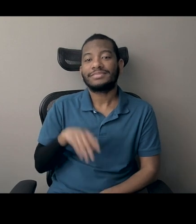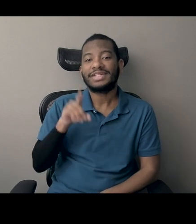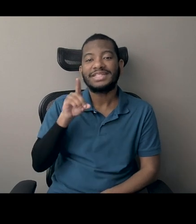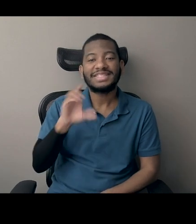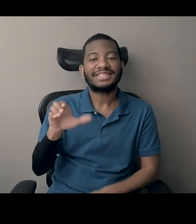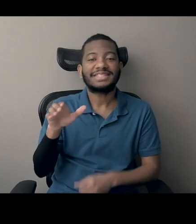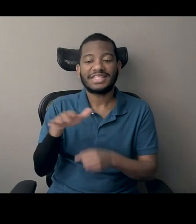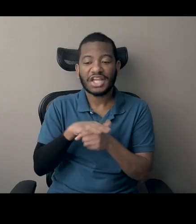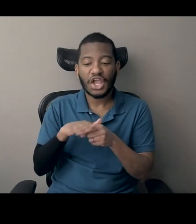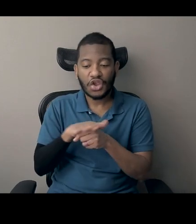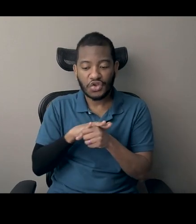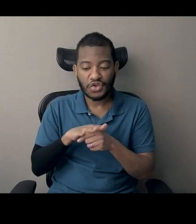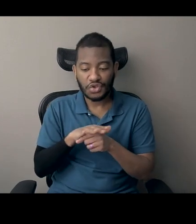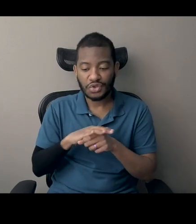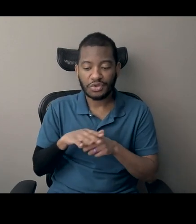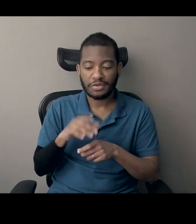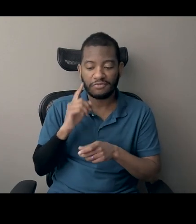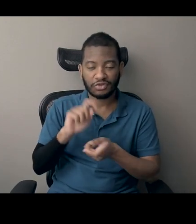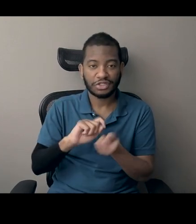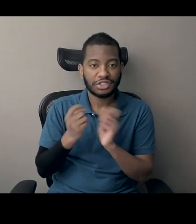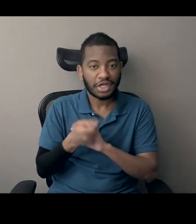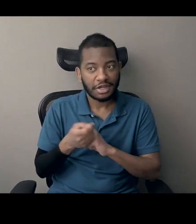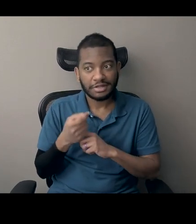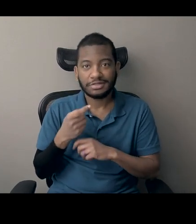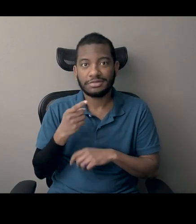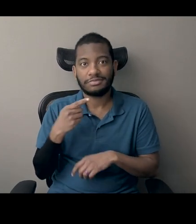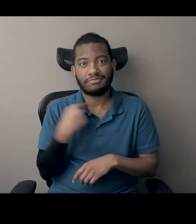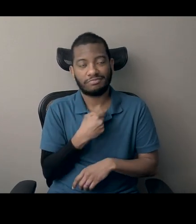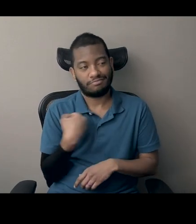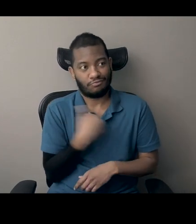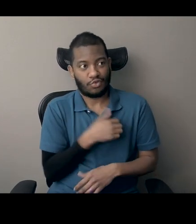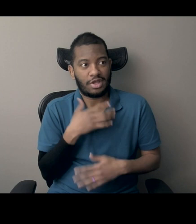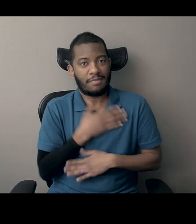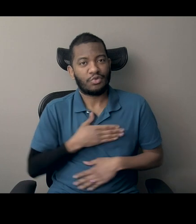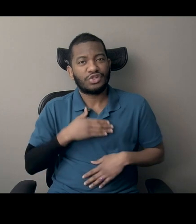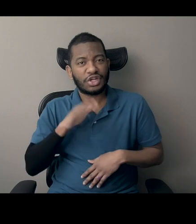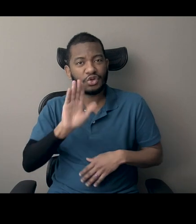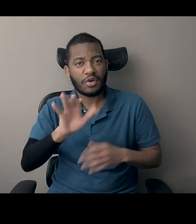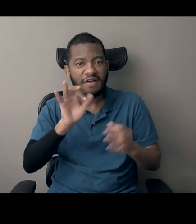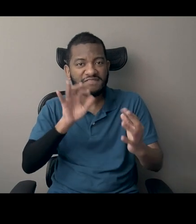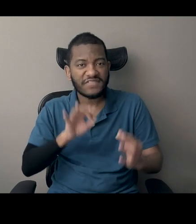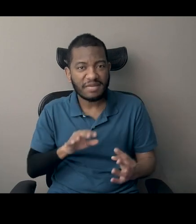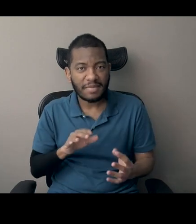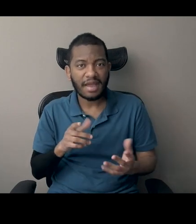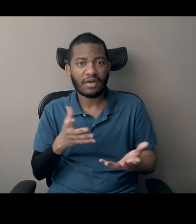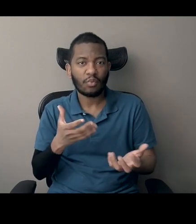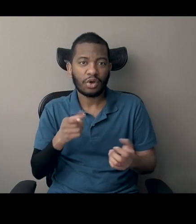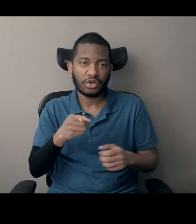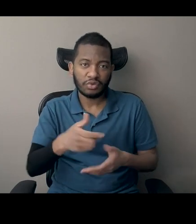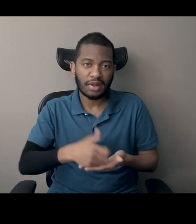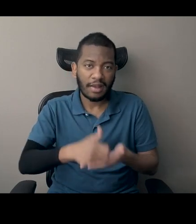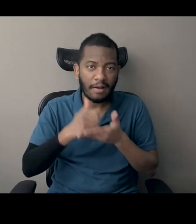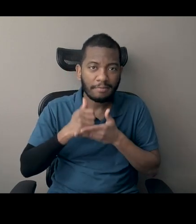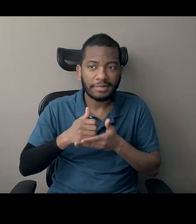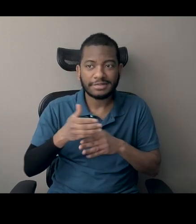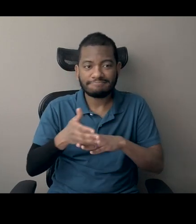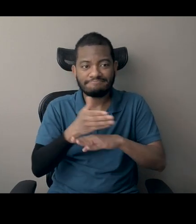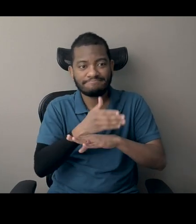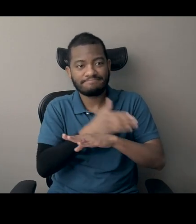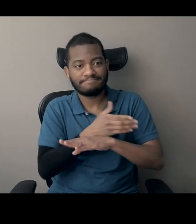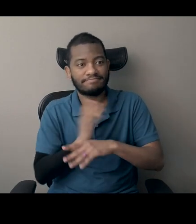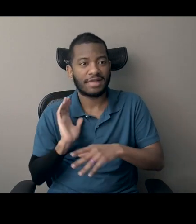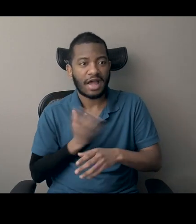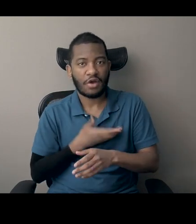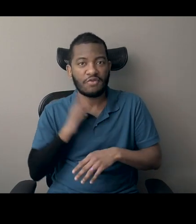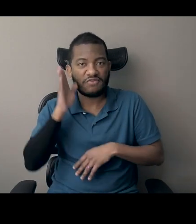feedback. We want to use your insights to help us craft future learning opportunities. And so we ask that you complete the